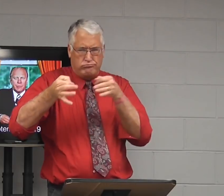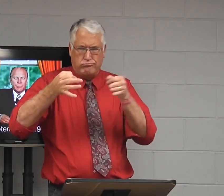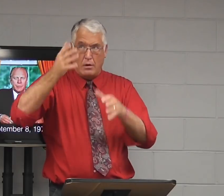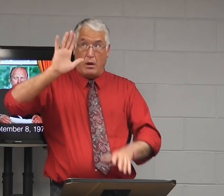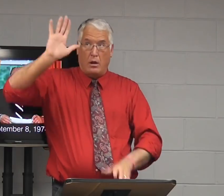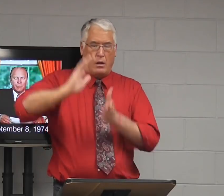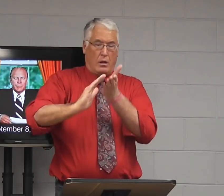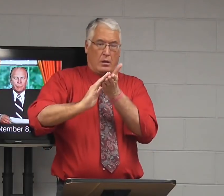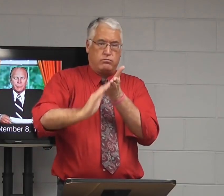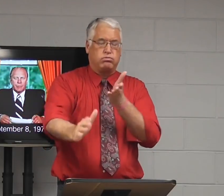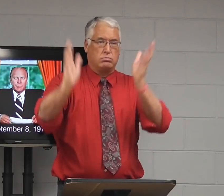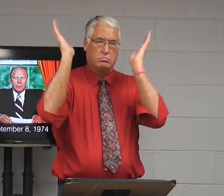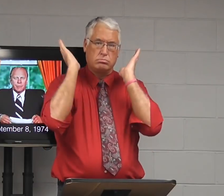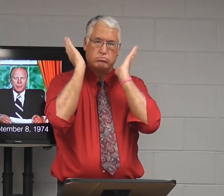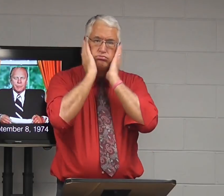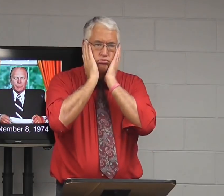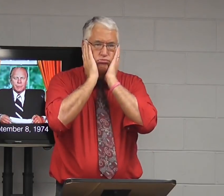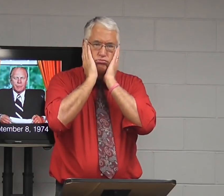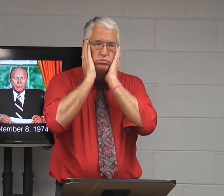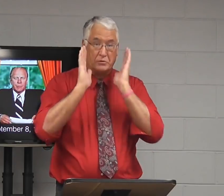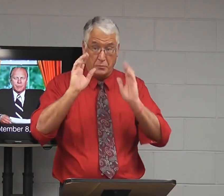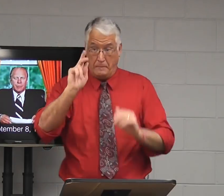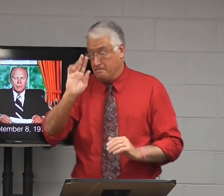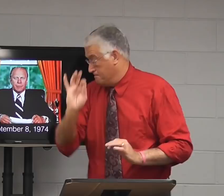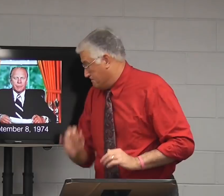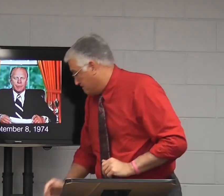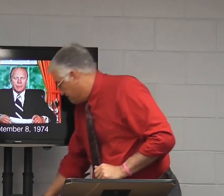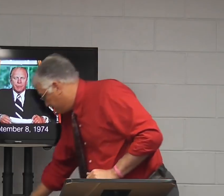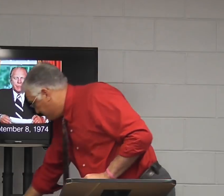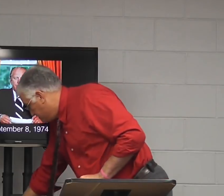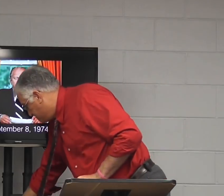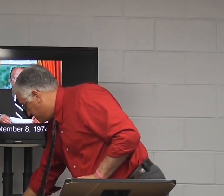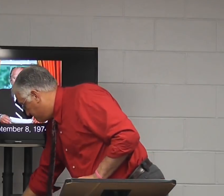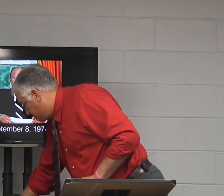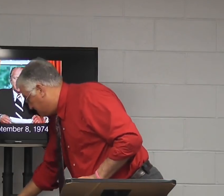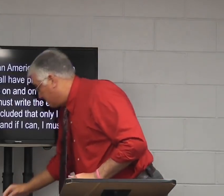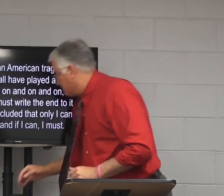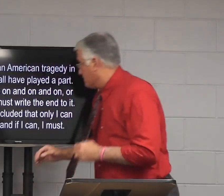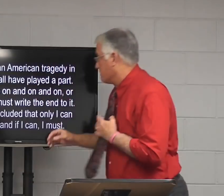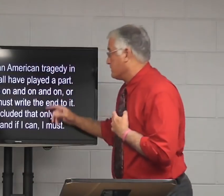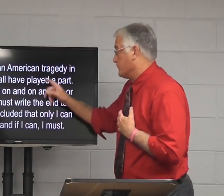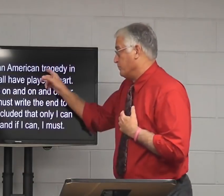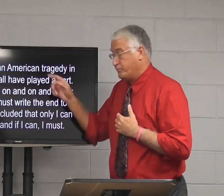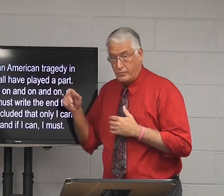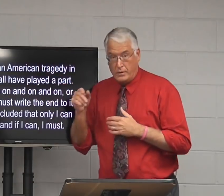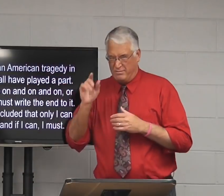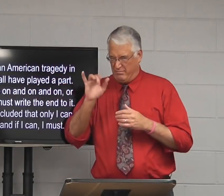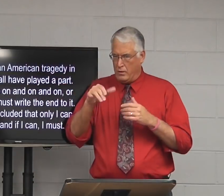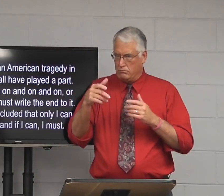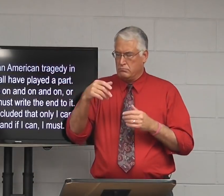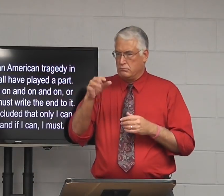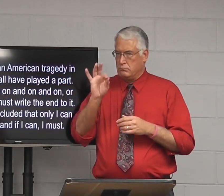forgiven our sins. And we will talk about how God miraculously pardons us from our sins.